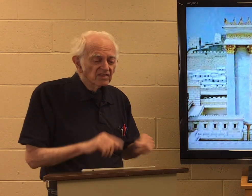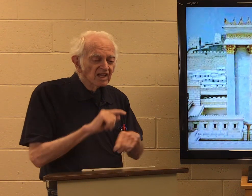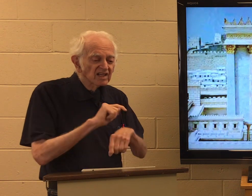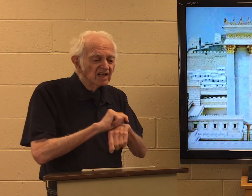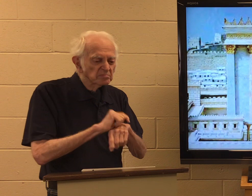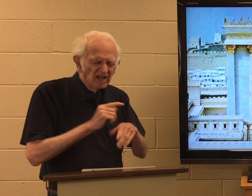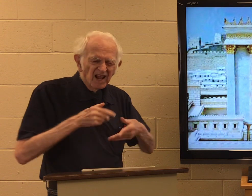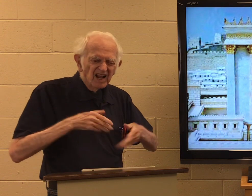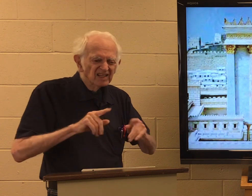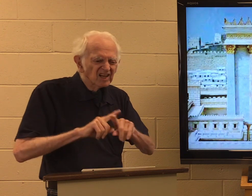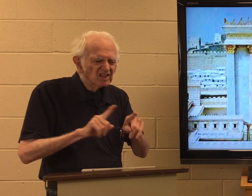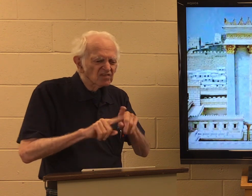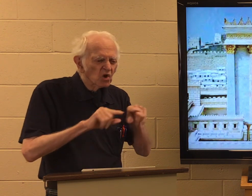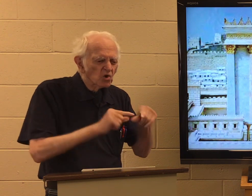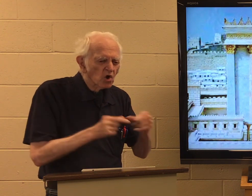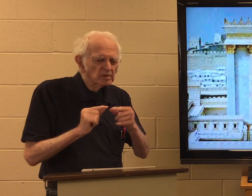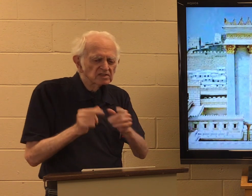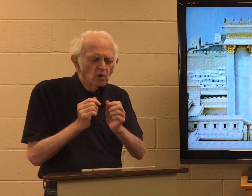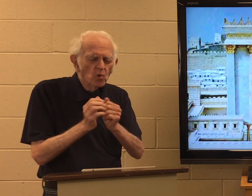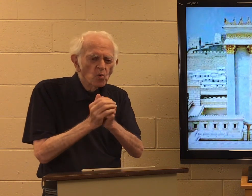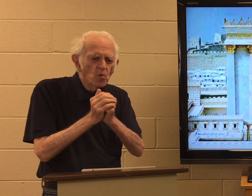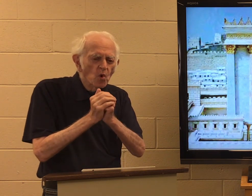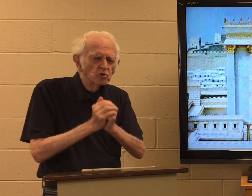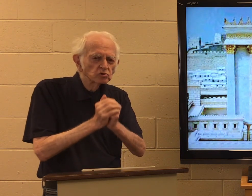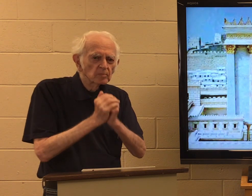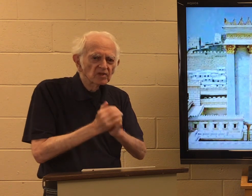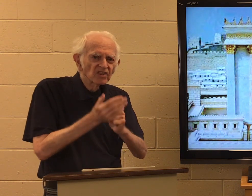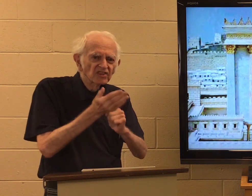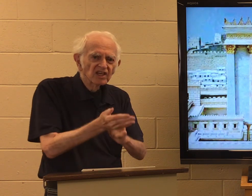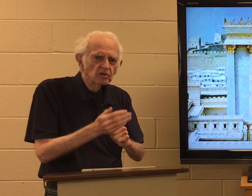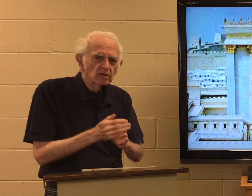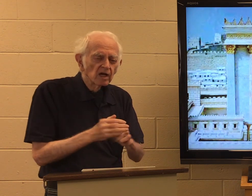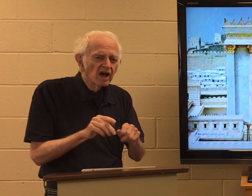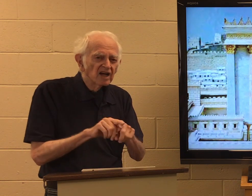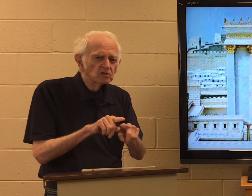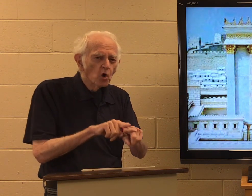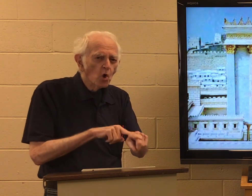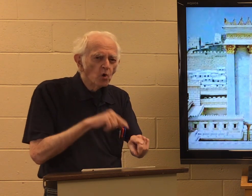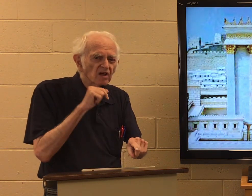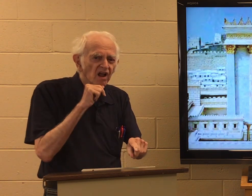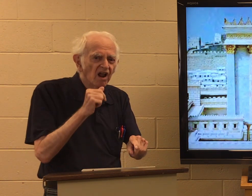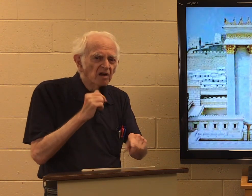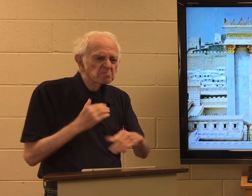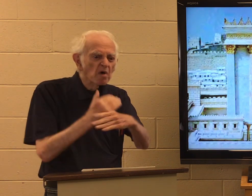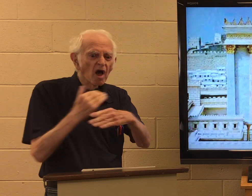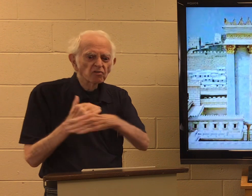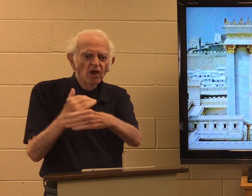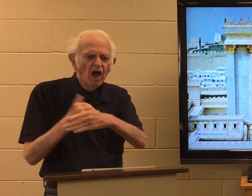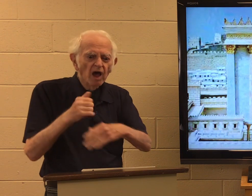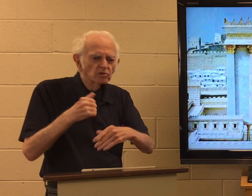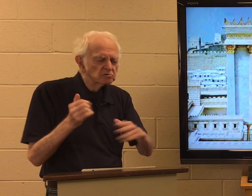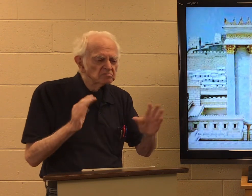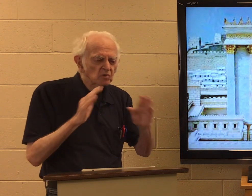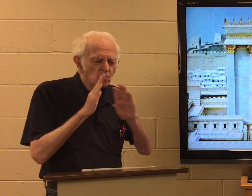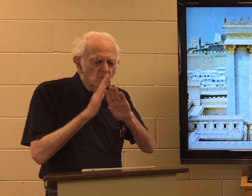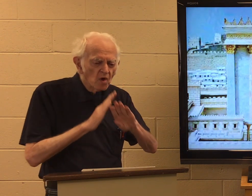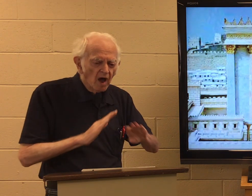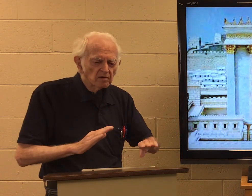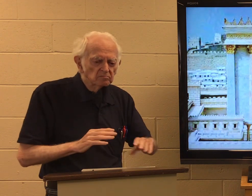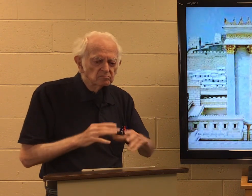At that time, the temple allowed different groups to worship there. As long as they didn't bother others. They were